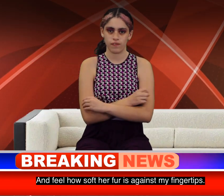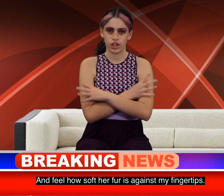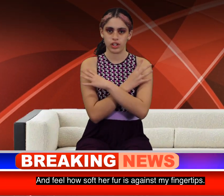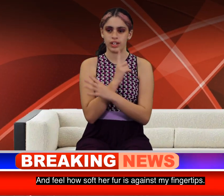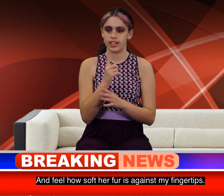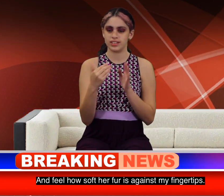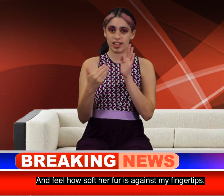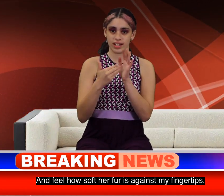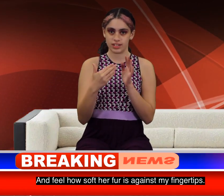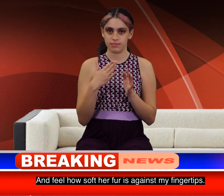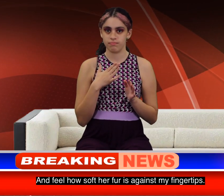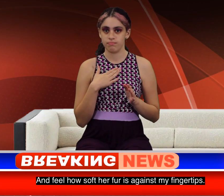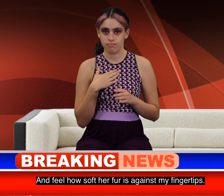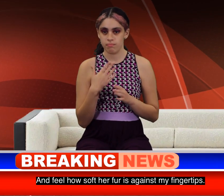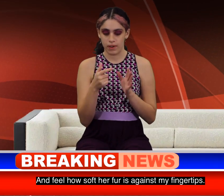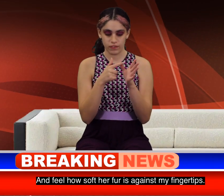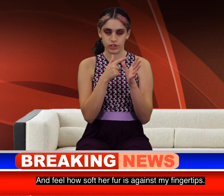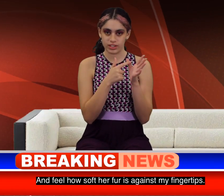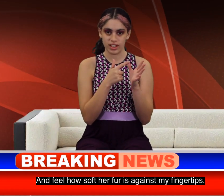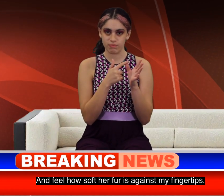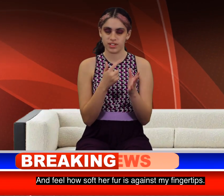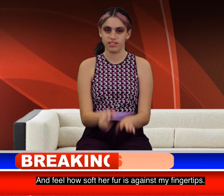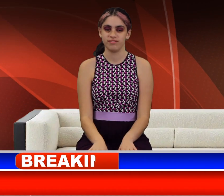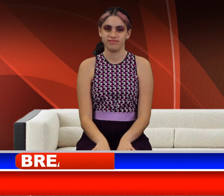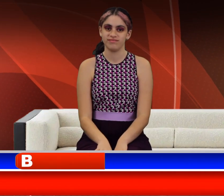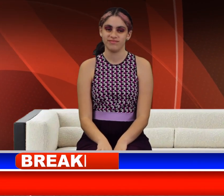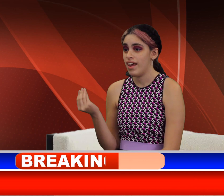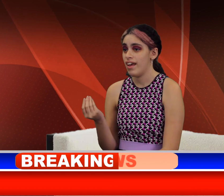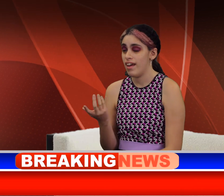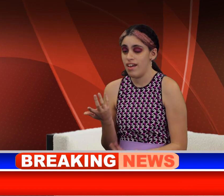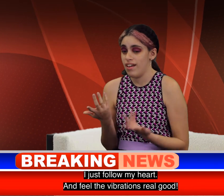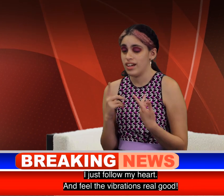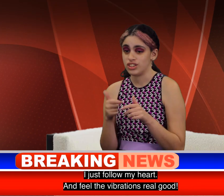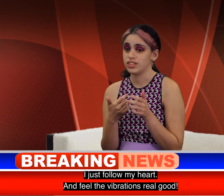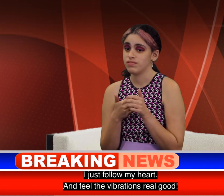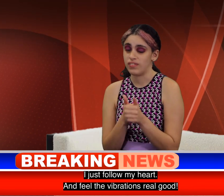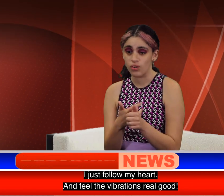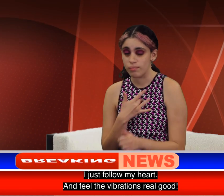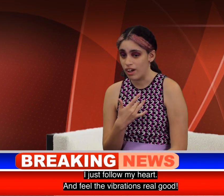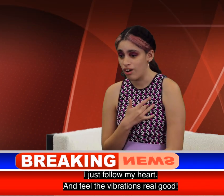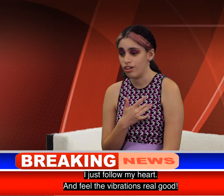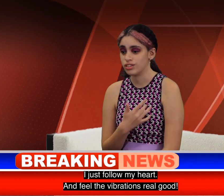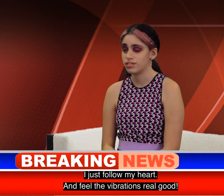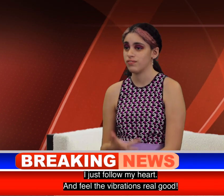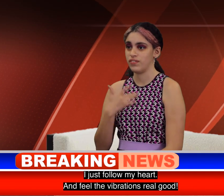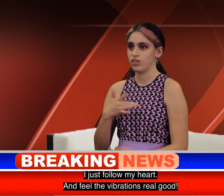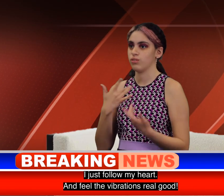far it is against my fingertips. I just follow my heart, feel